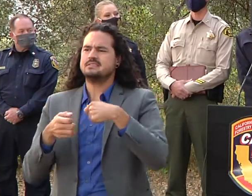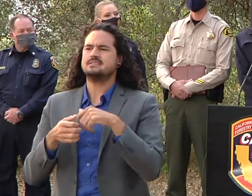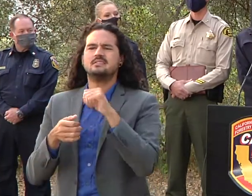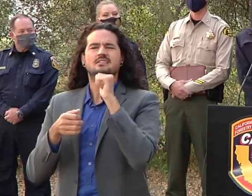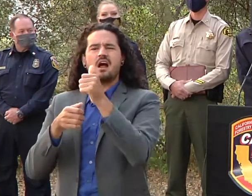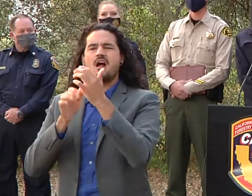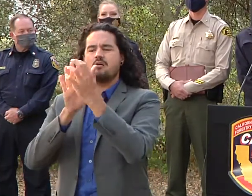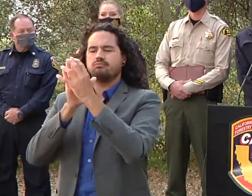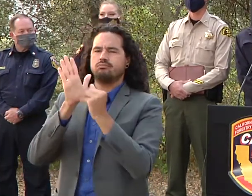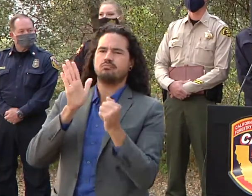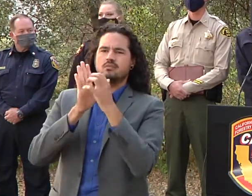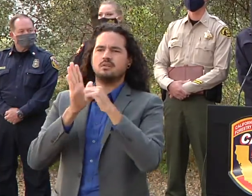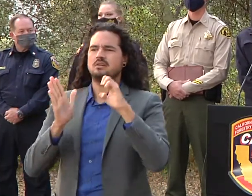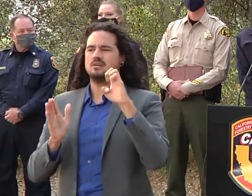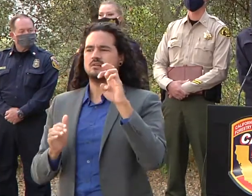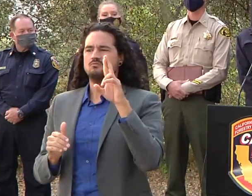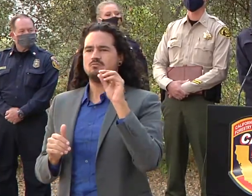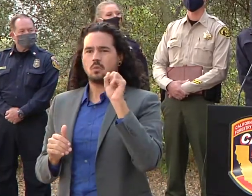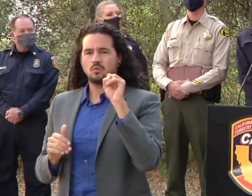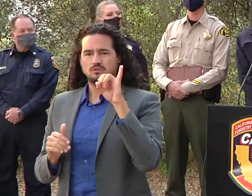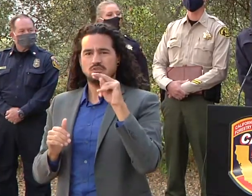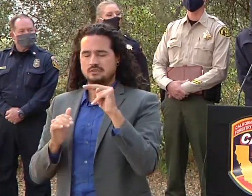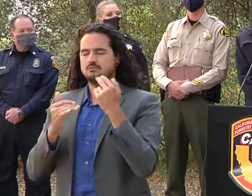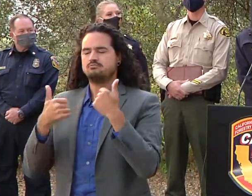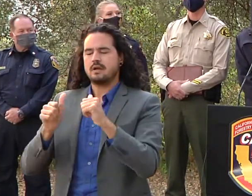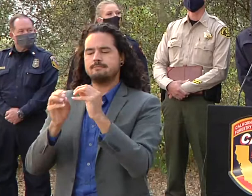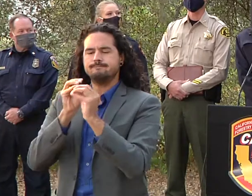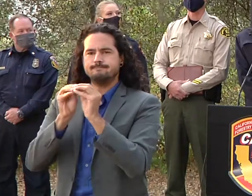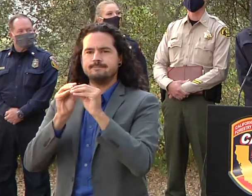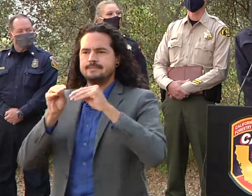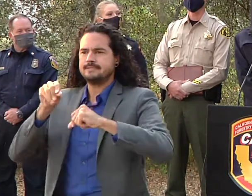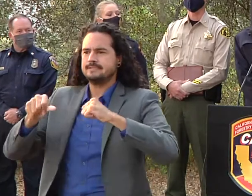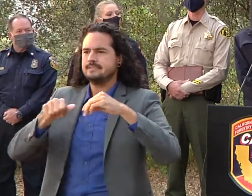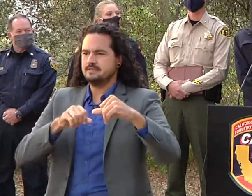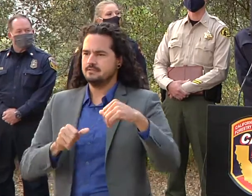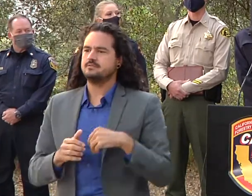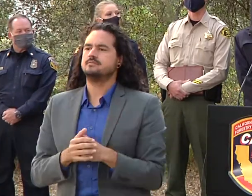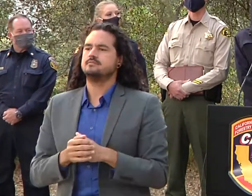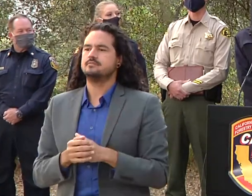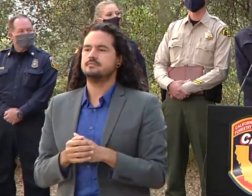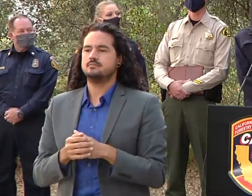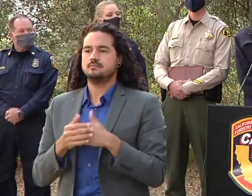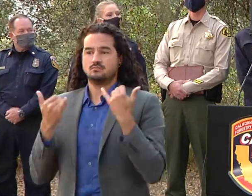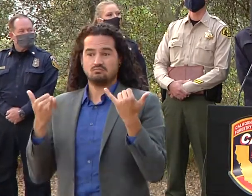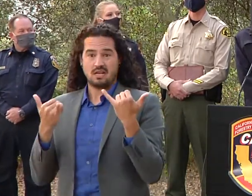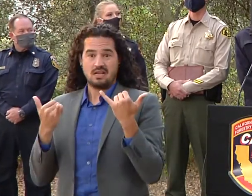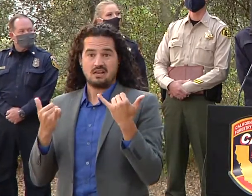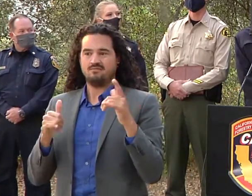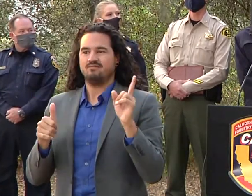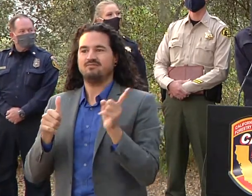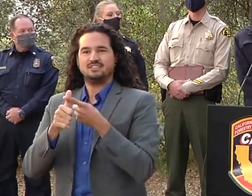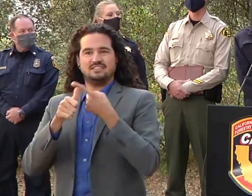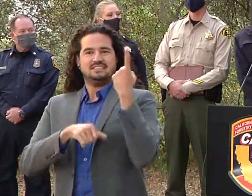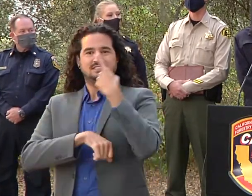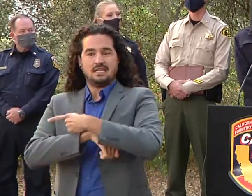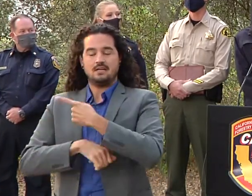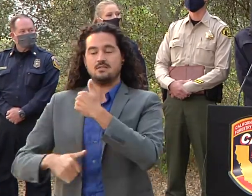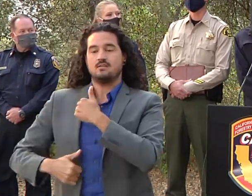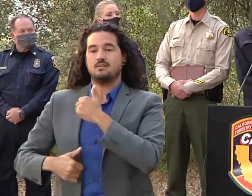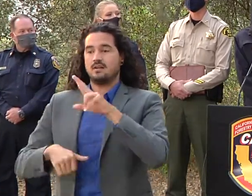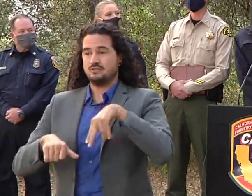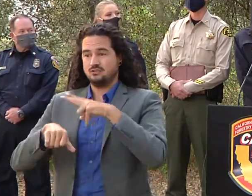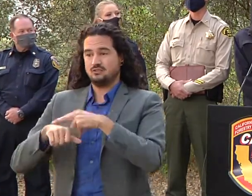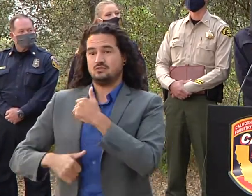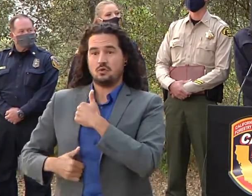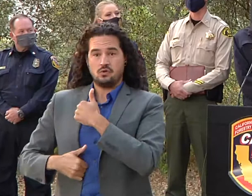and today was the first day that we used our national guard crews to go in and so we've worked them throughout the fire whether it be in the north zone south